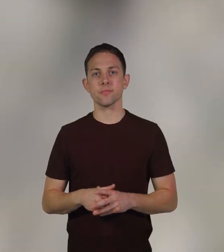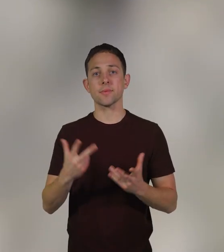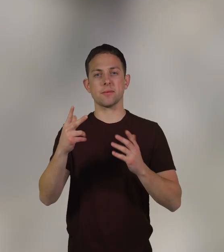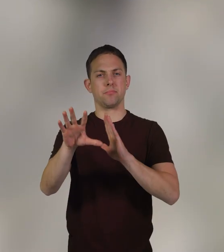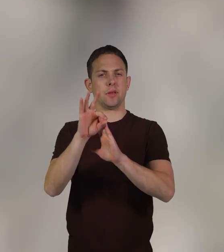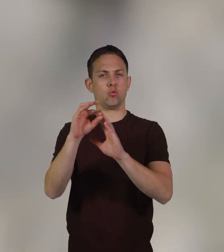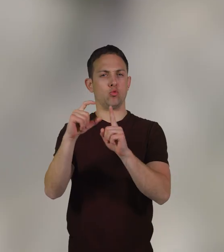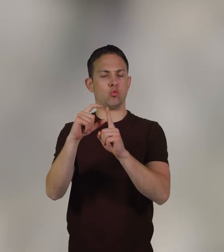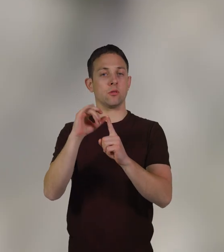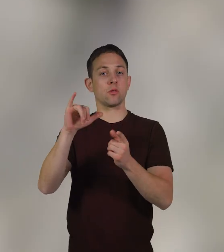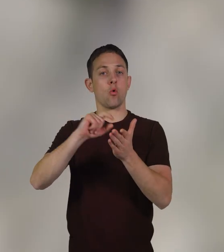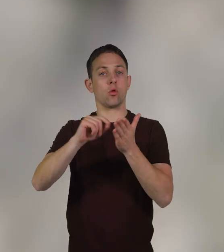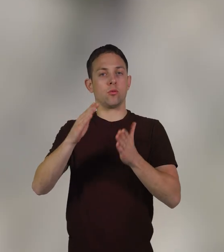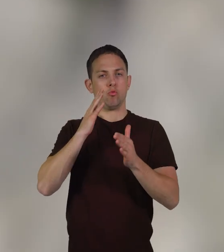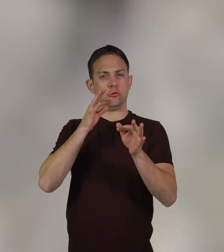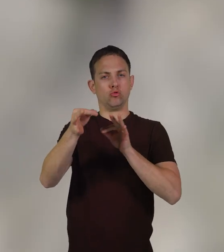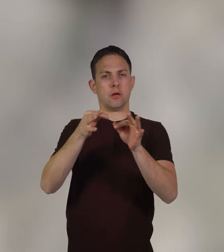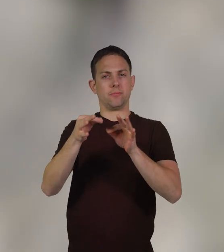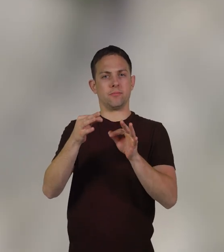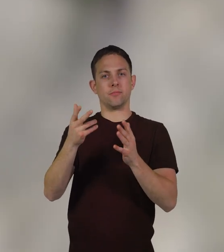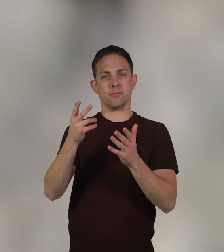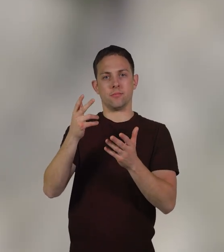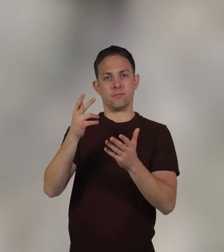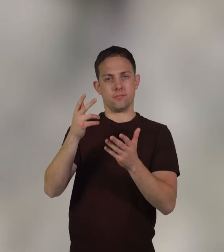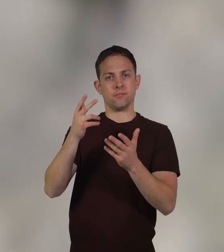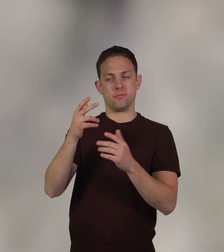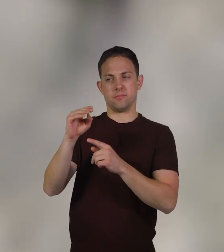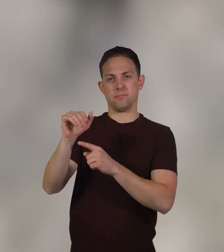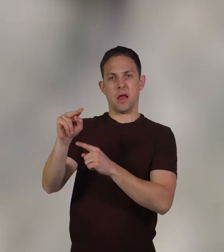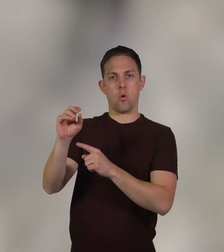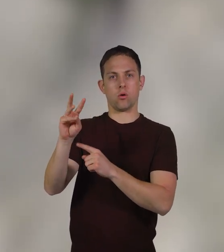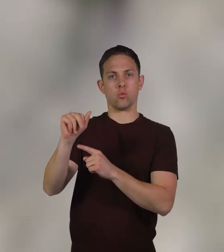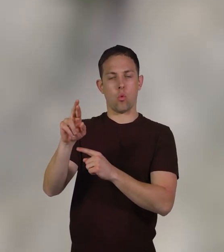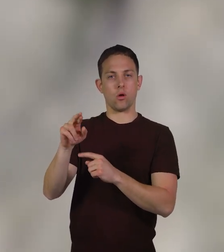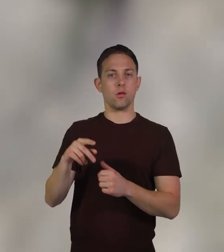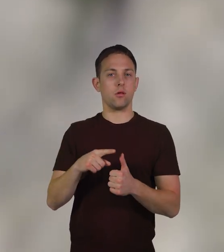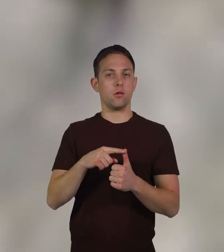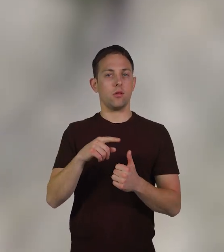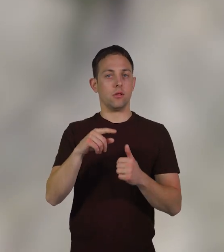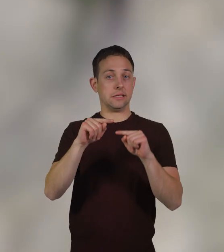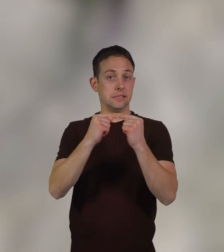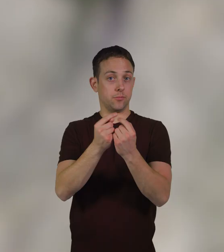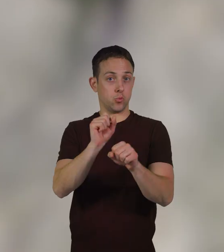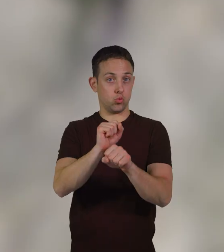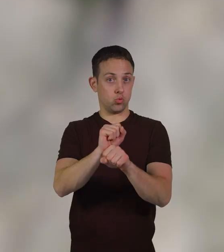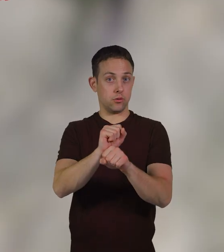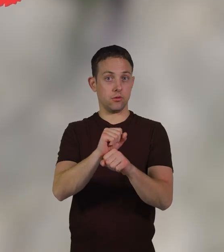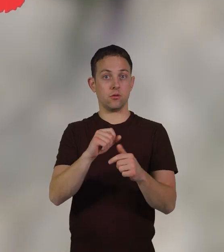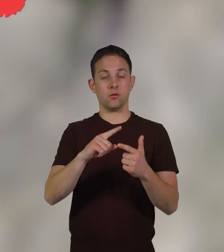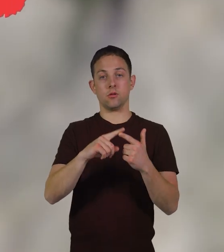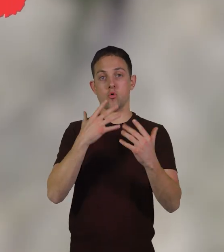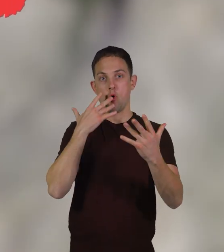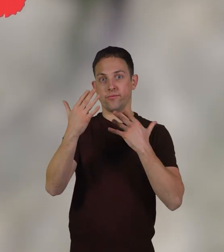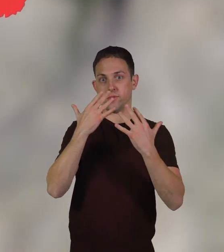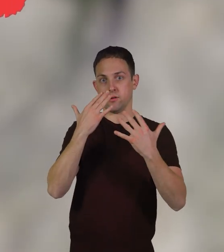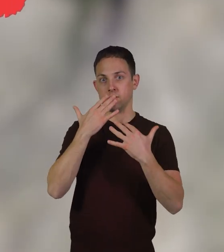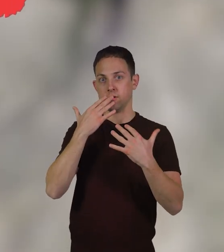the author would say least describes the manowar. A. Teamwork. B. Colorful.